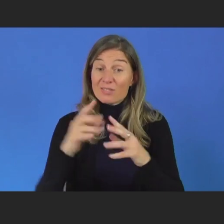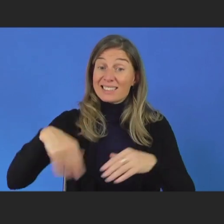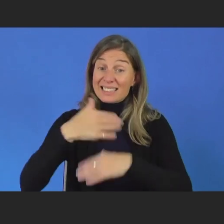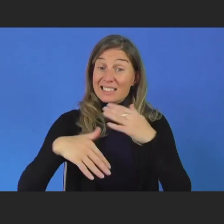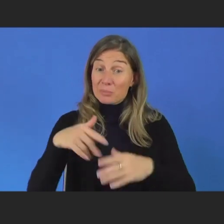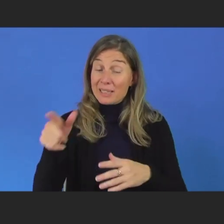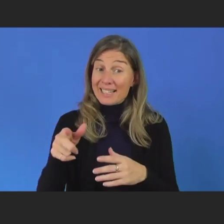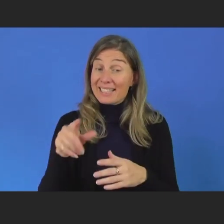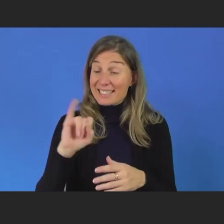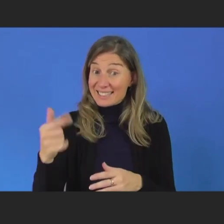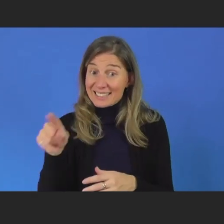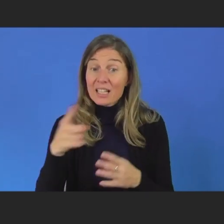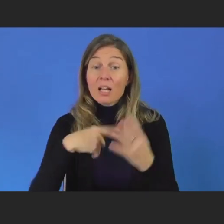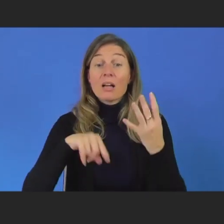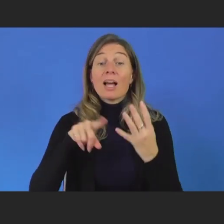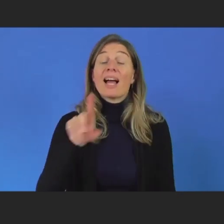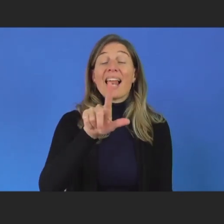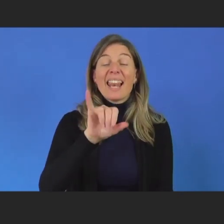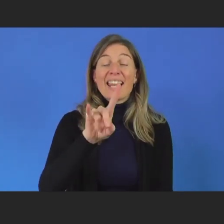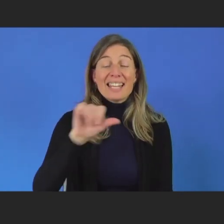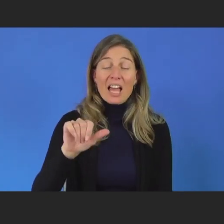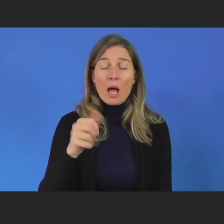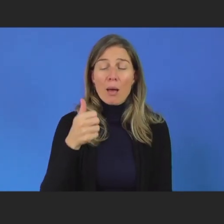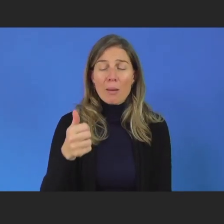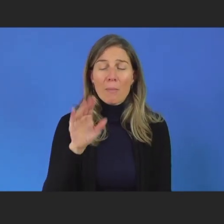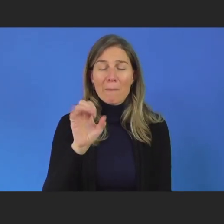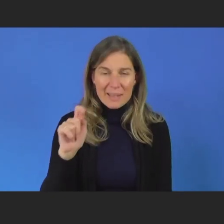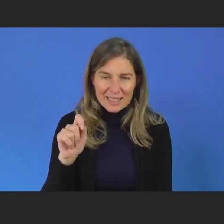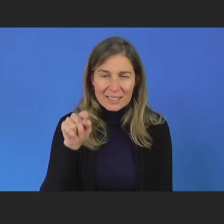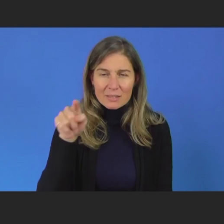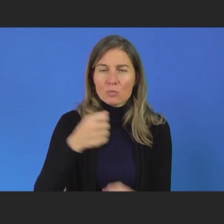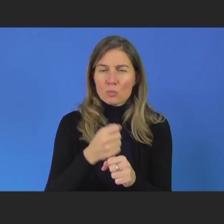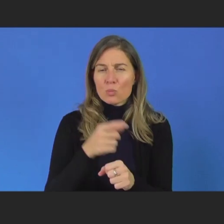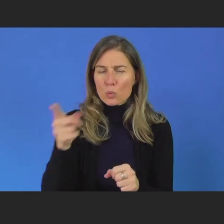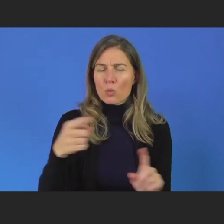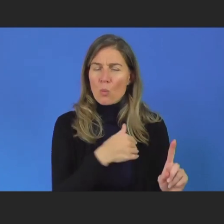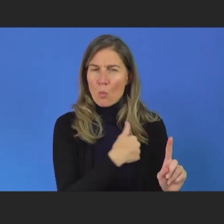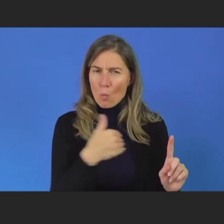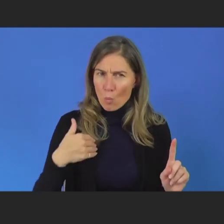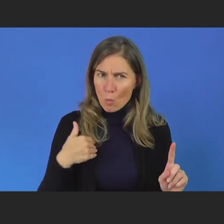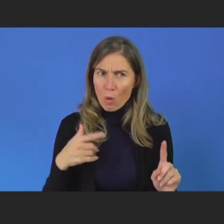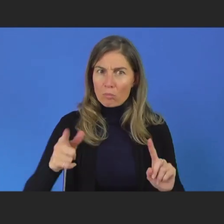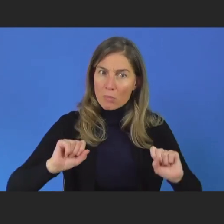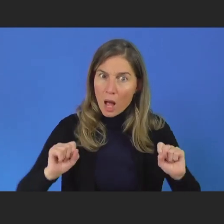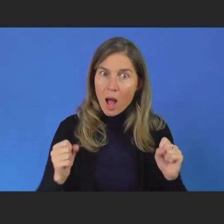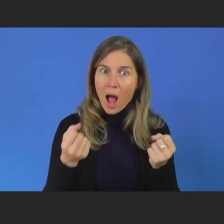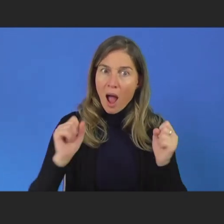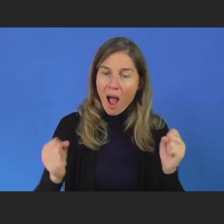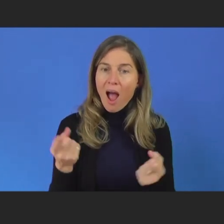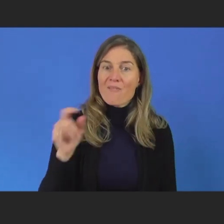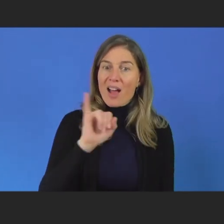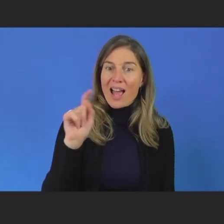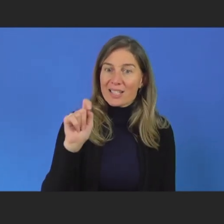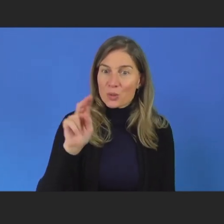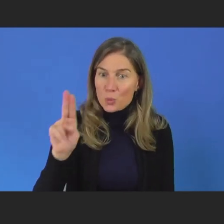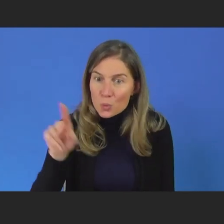based in the UK and working on heading up besides being very active in the ITU working on